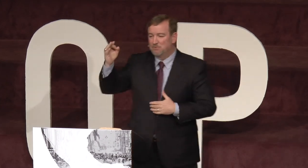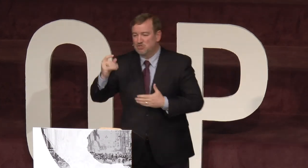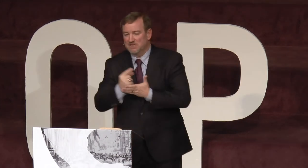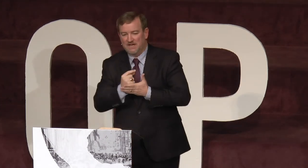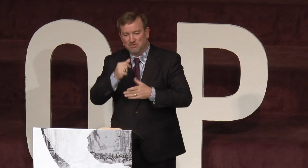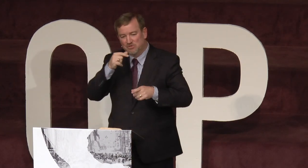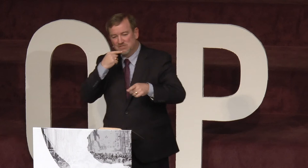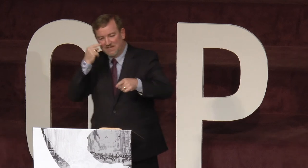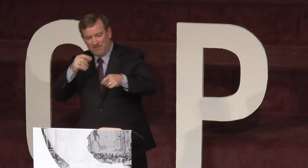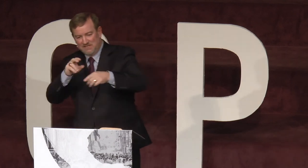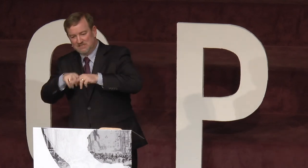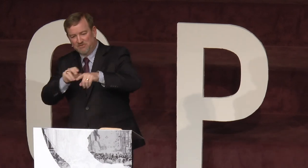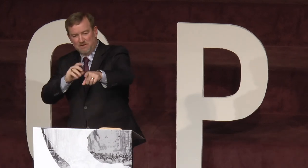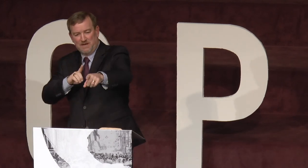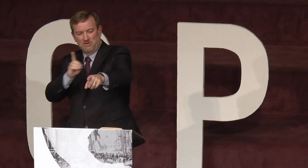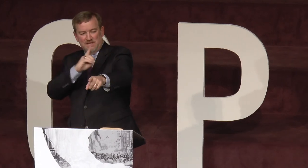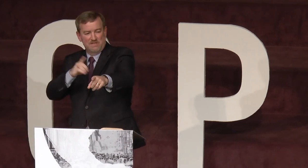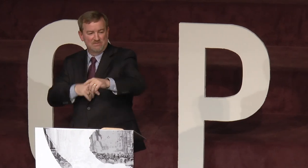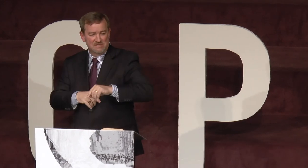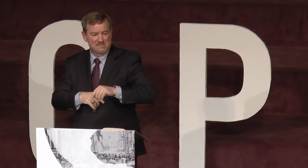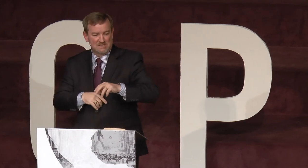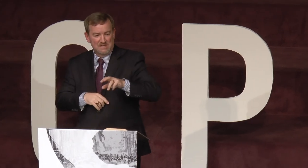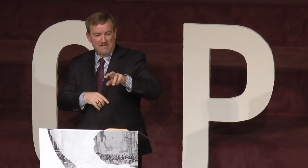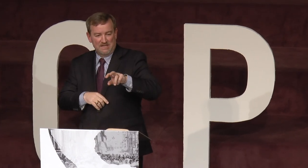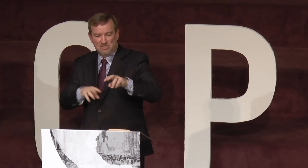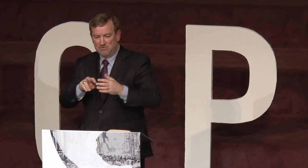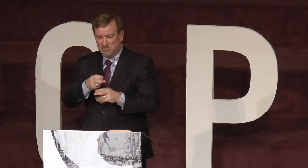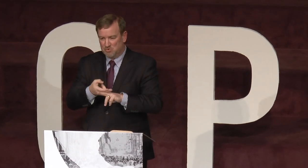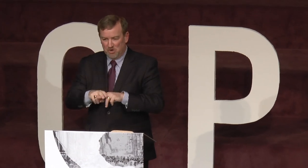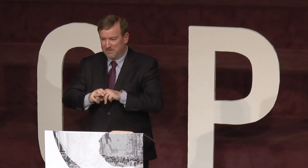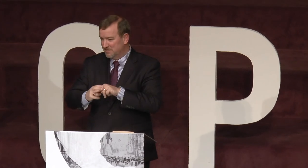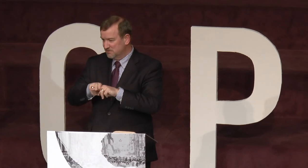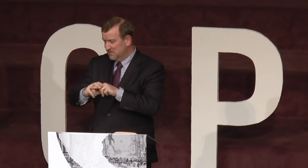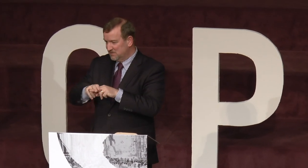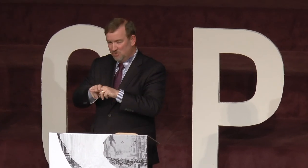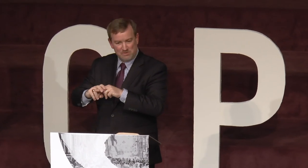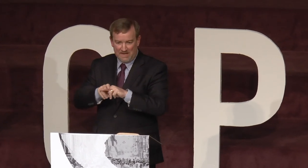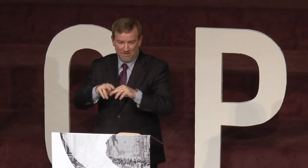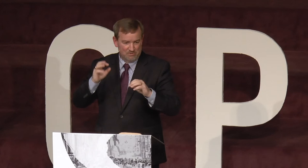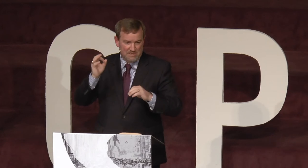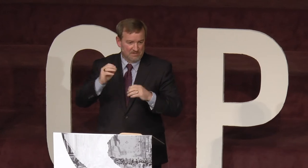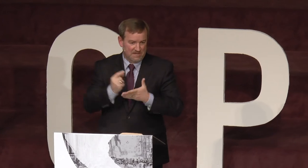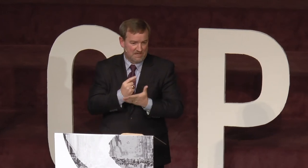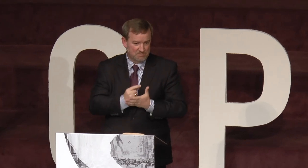preaching the gospel and there was a deaf lady sitting right about where Dave Davis is. And she was squirming in her seat the whole time I was giving the gospel.